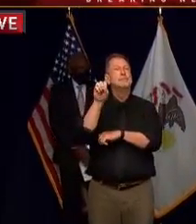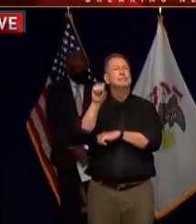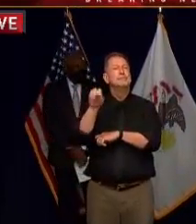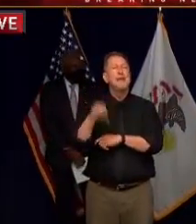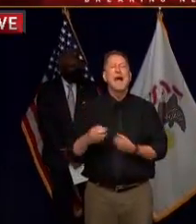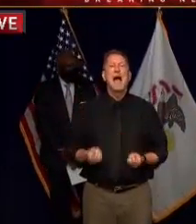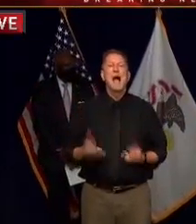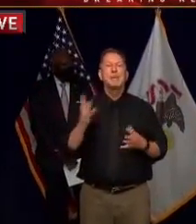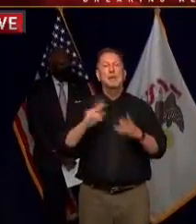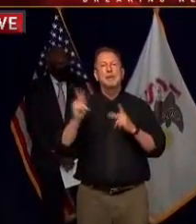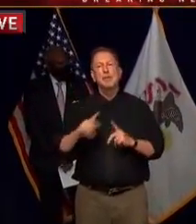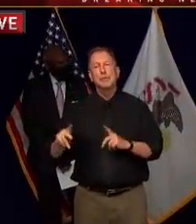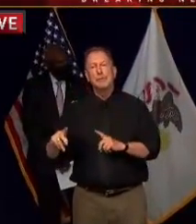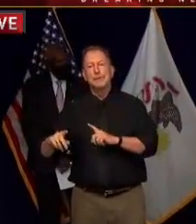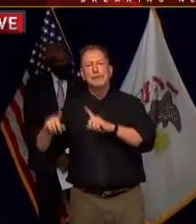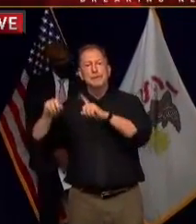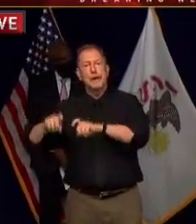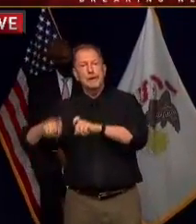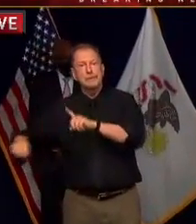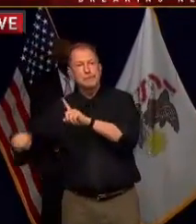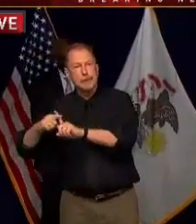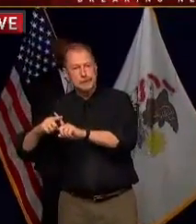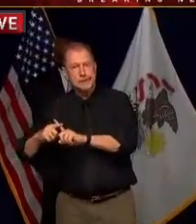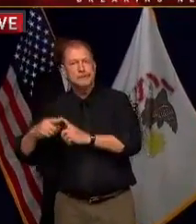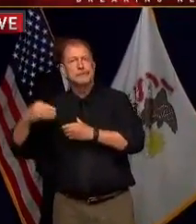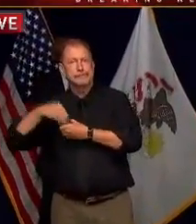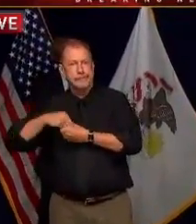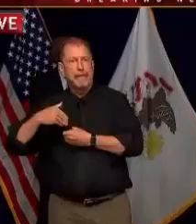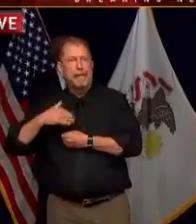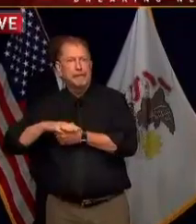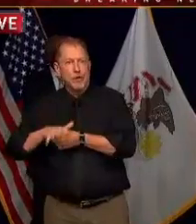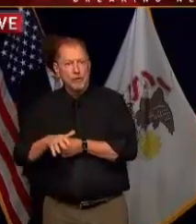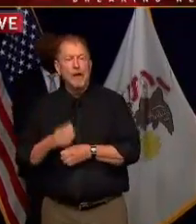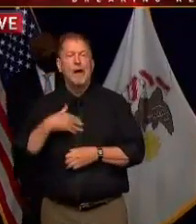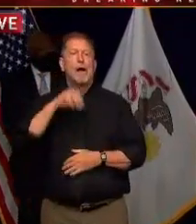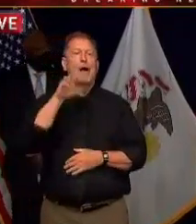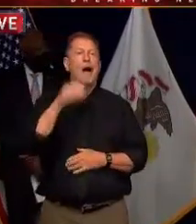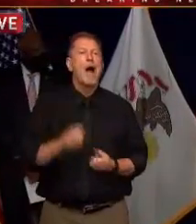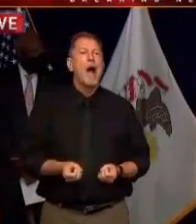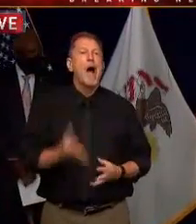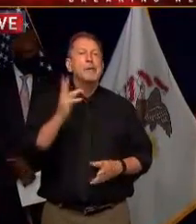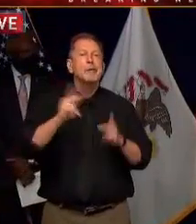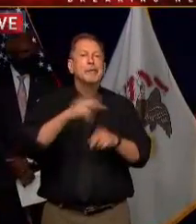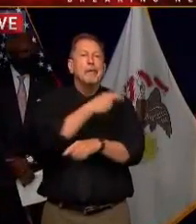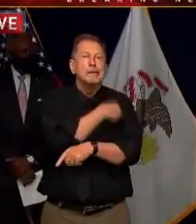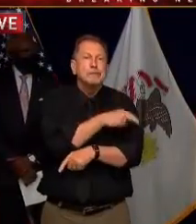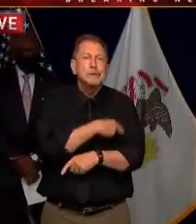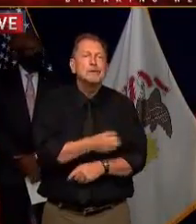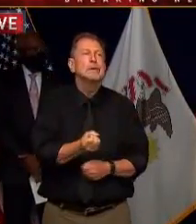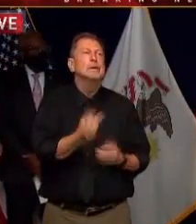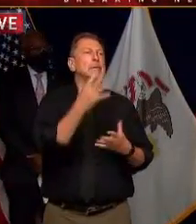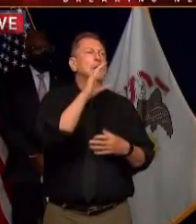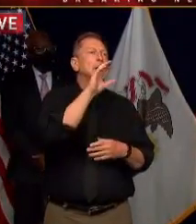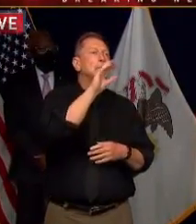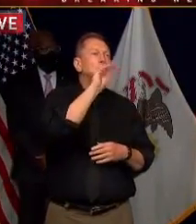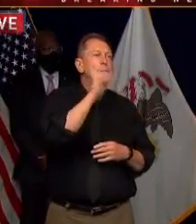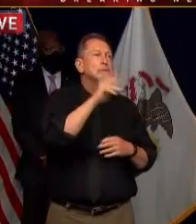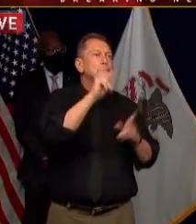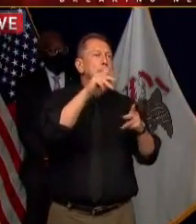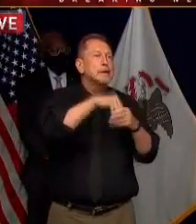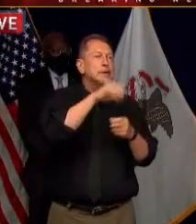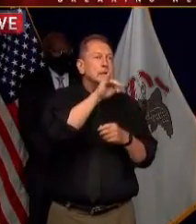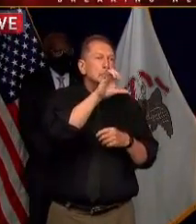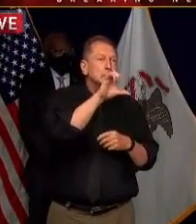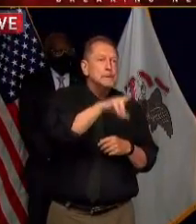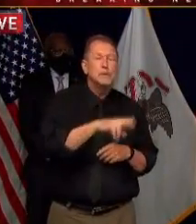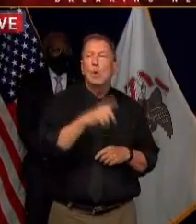have contracted COVID-19 newly those who've been hospitalized those who are in the ICU those who are on ventilators and most painfully those who have